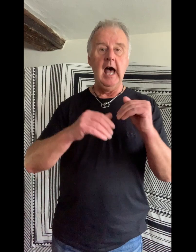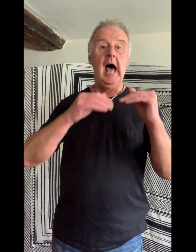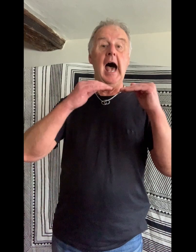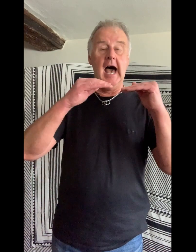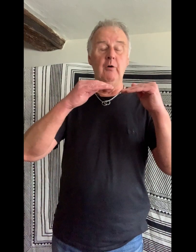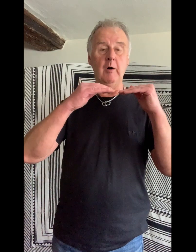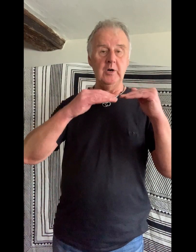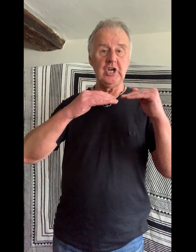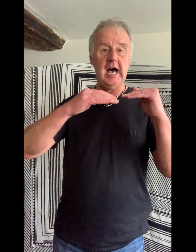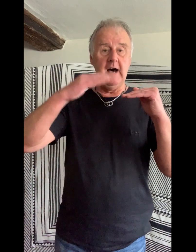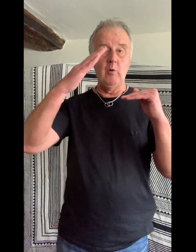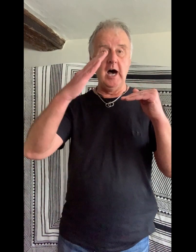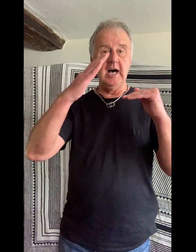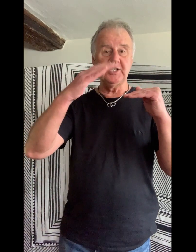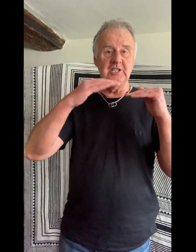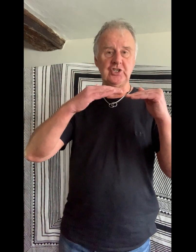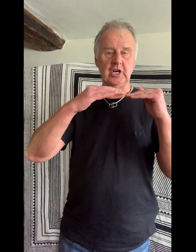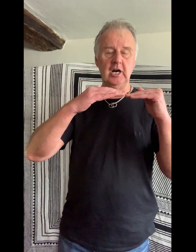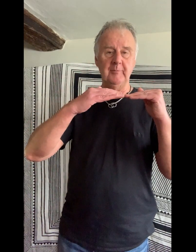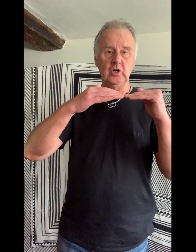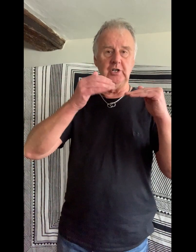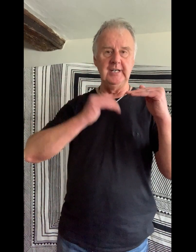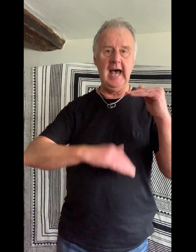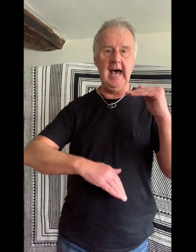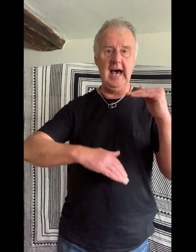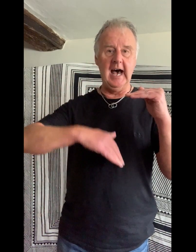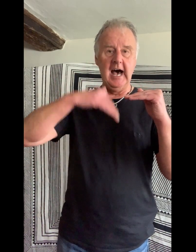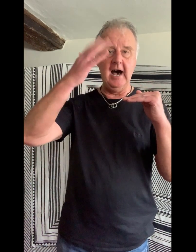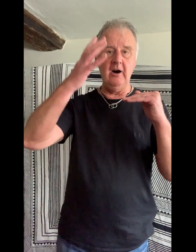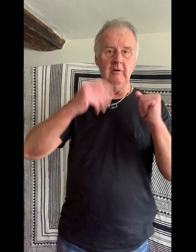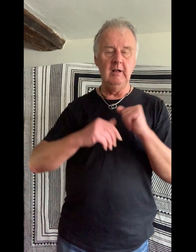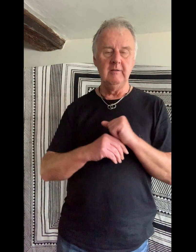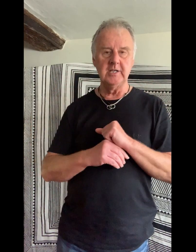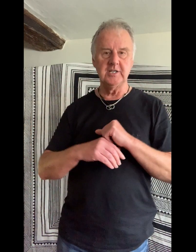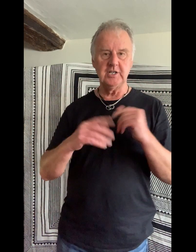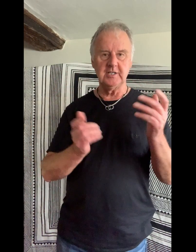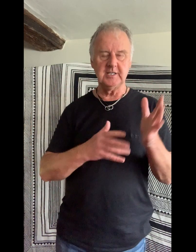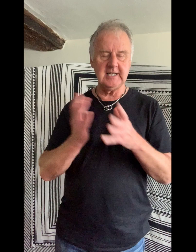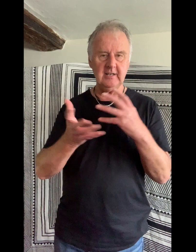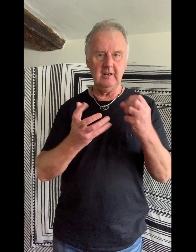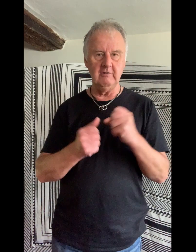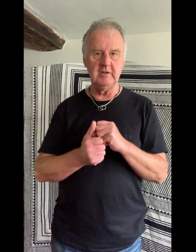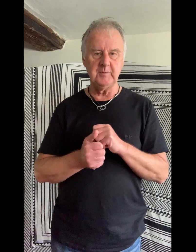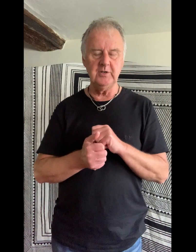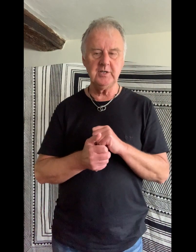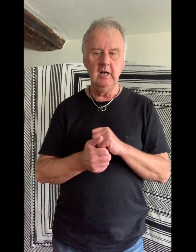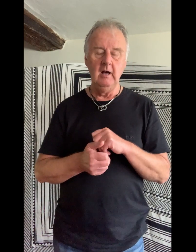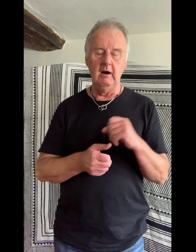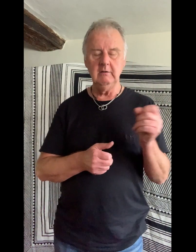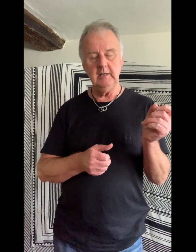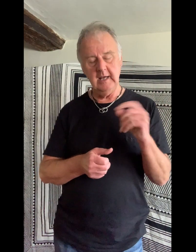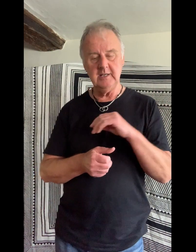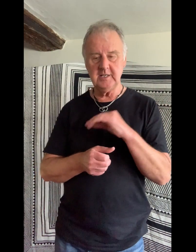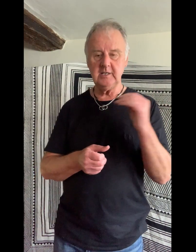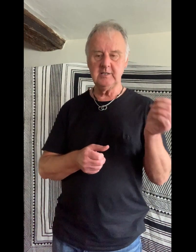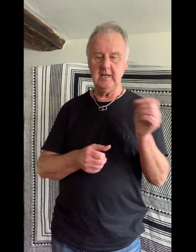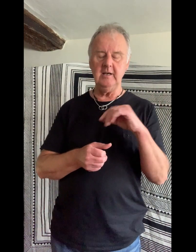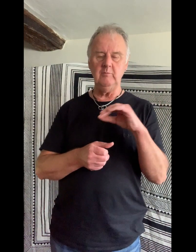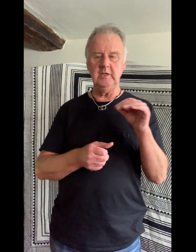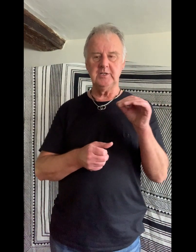How I wish I was in Sherbrooke now. This is just a standalone response. On the 96th day we